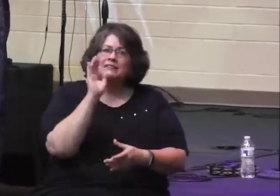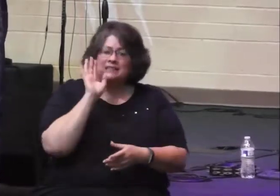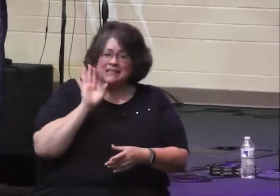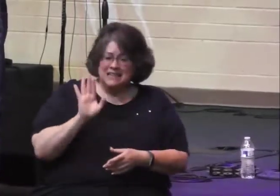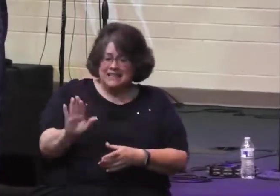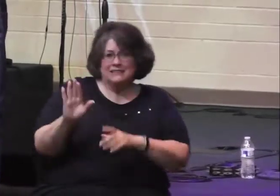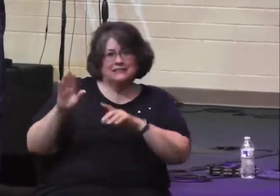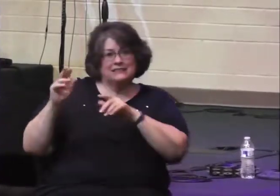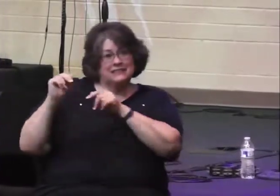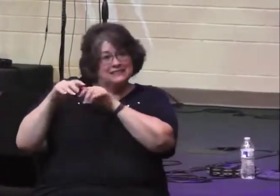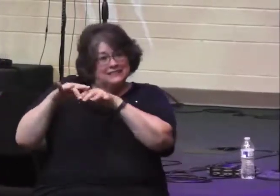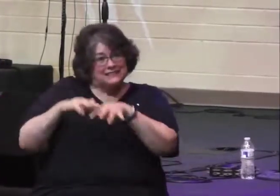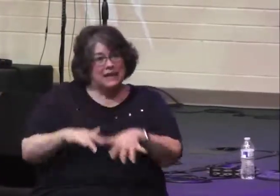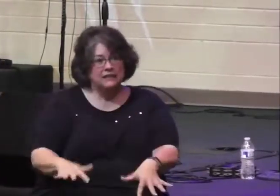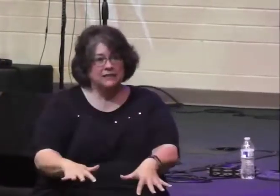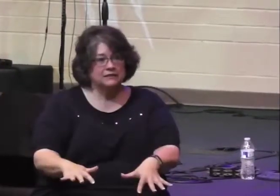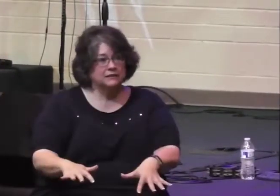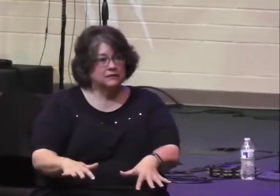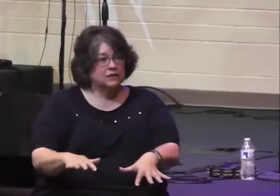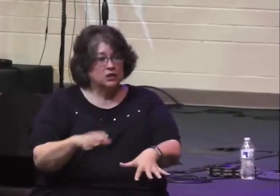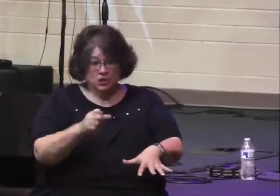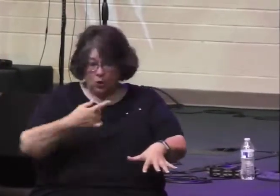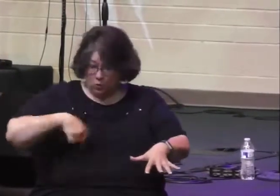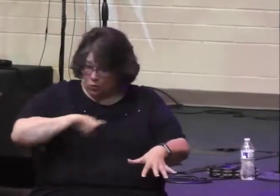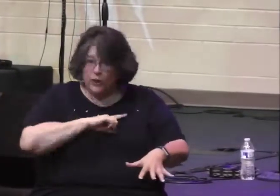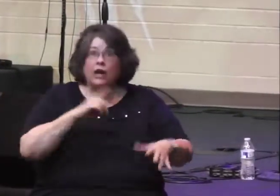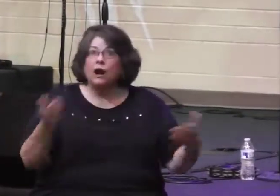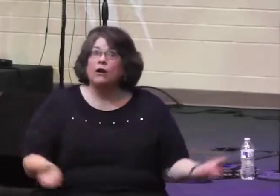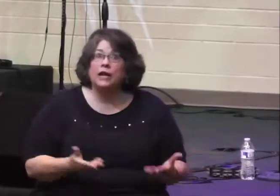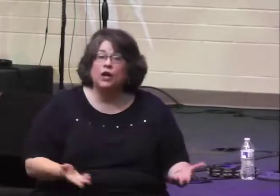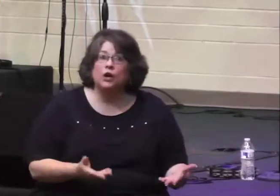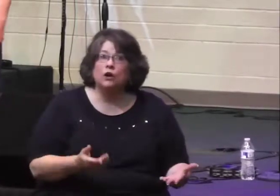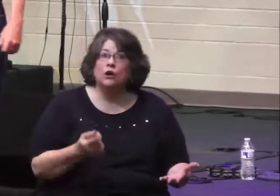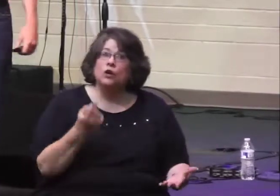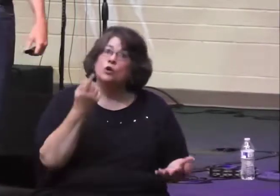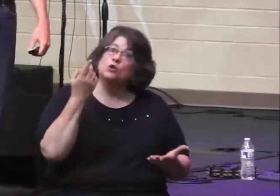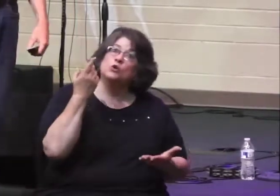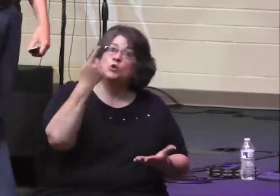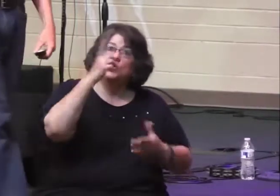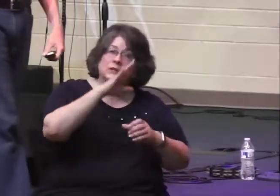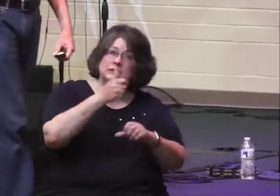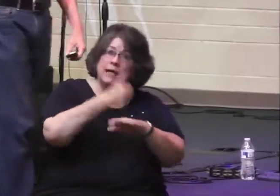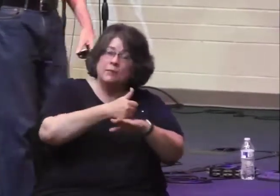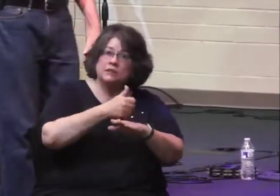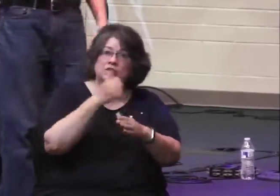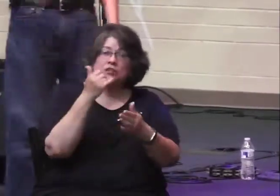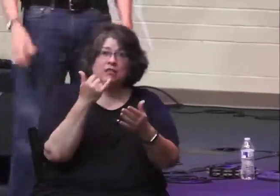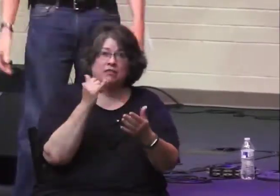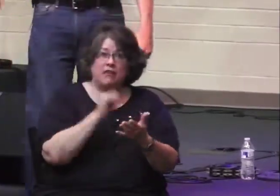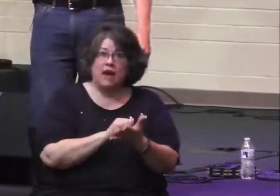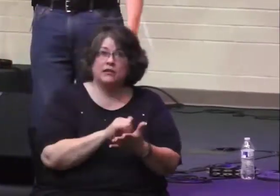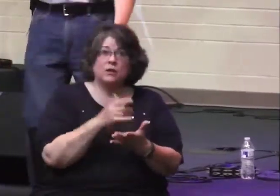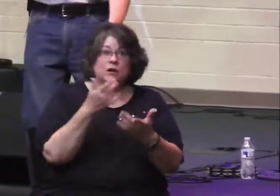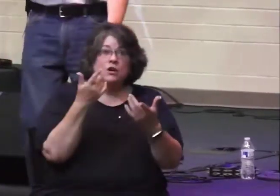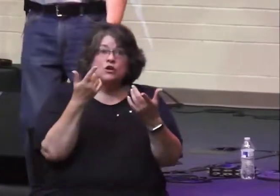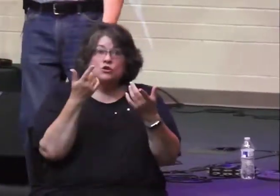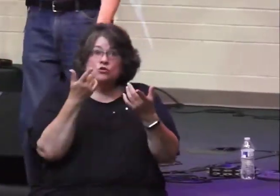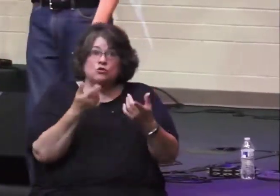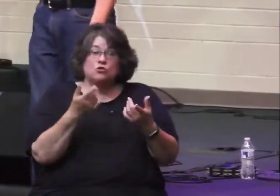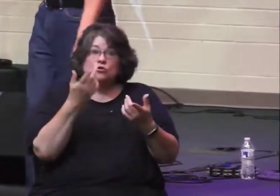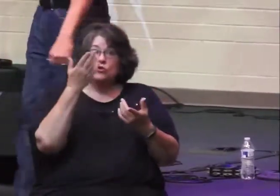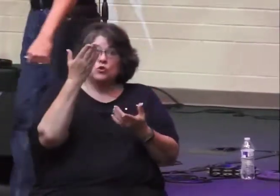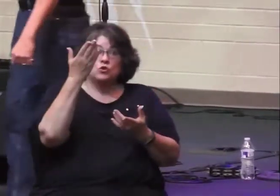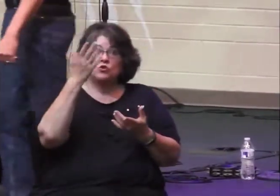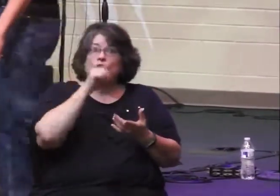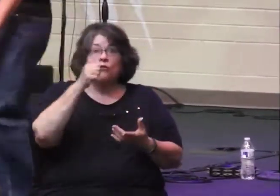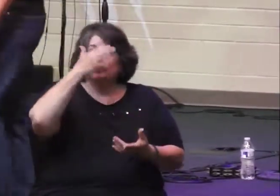we are his descendants. The fact that we are here today is because you willed it. And when you brought us up out of